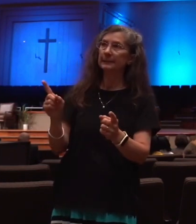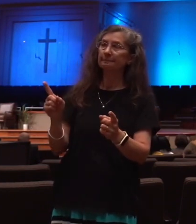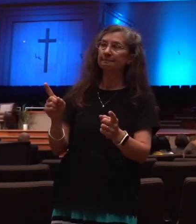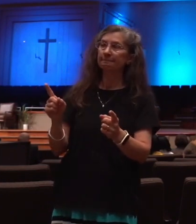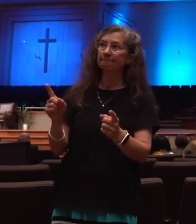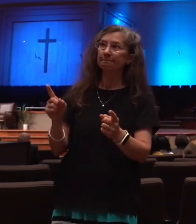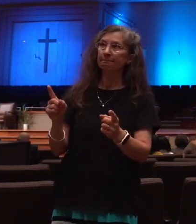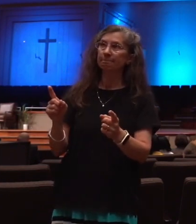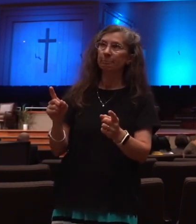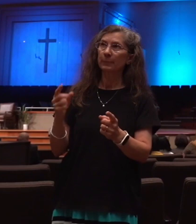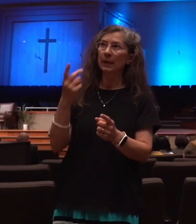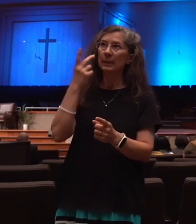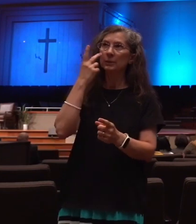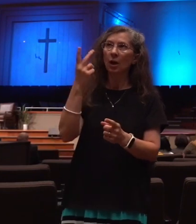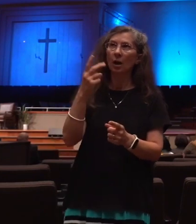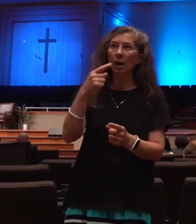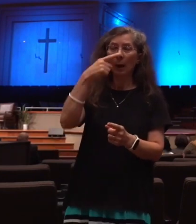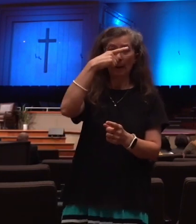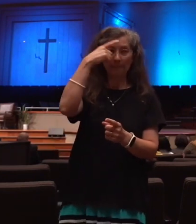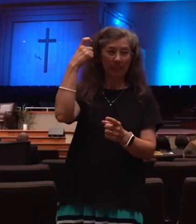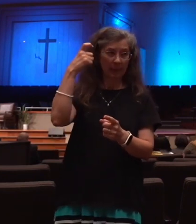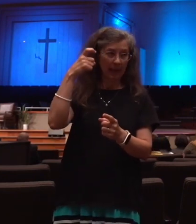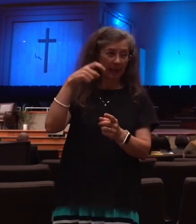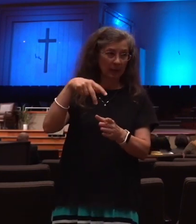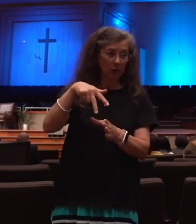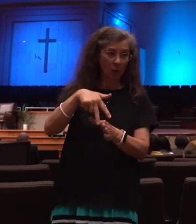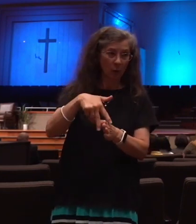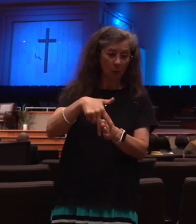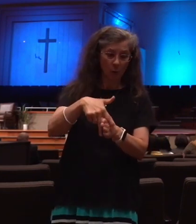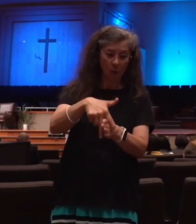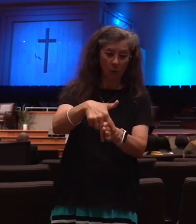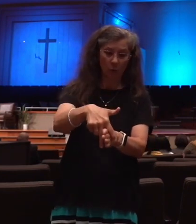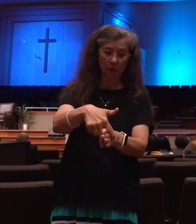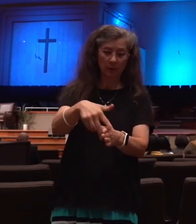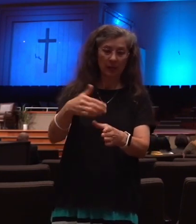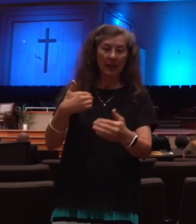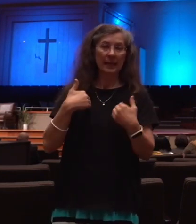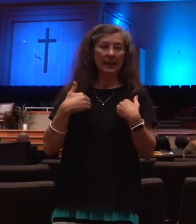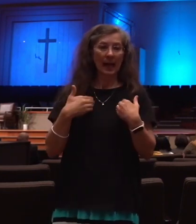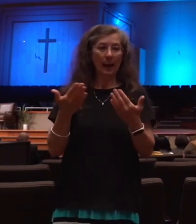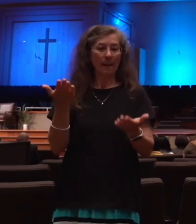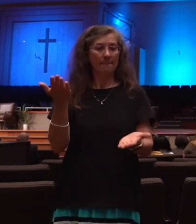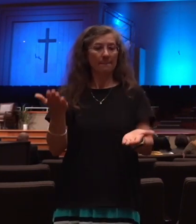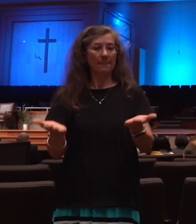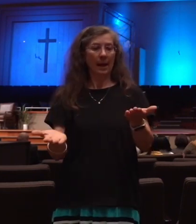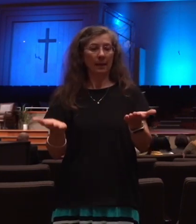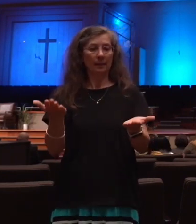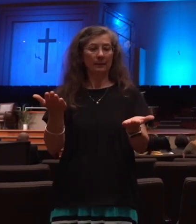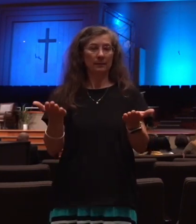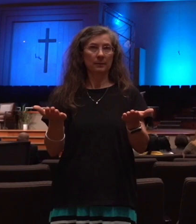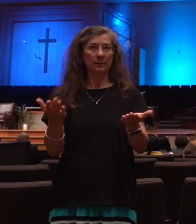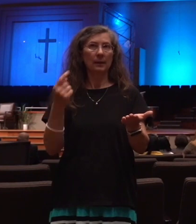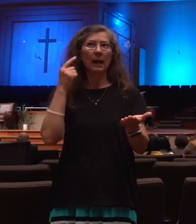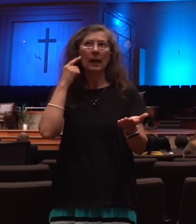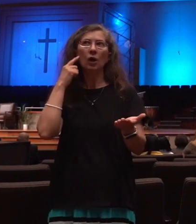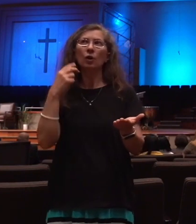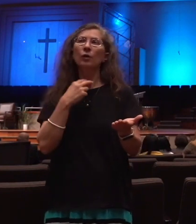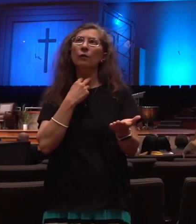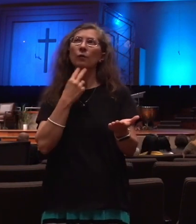beheld, a black horse, and he that sat on him, had a pair of balances in his hand. And I heard a voice in the midst of the four